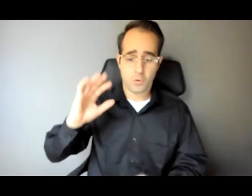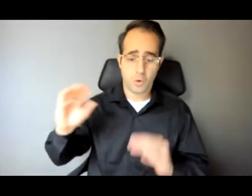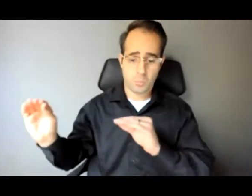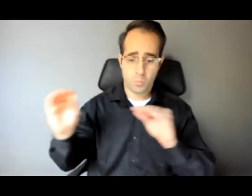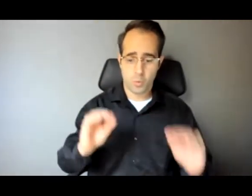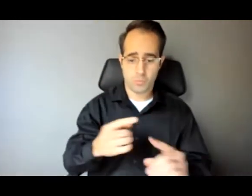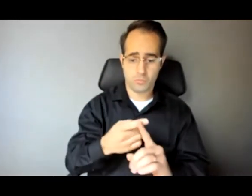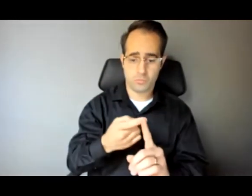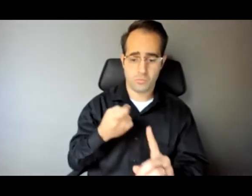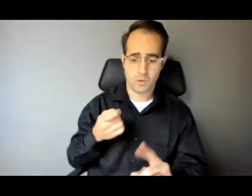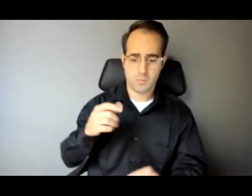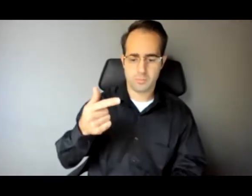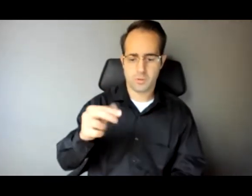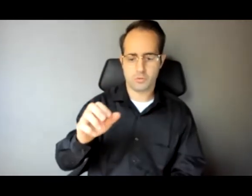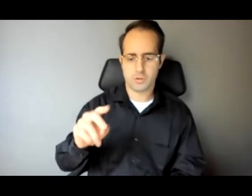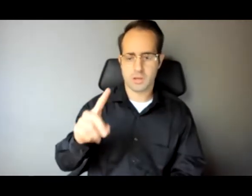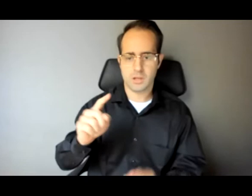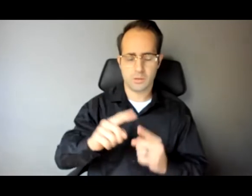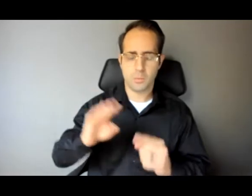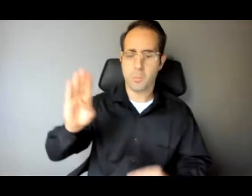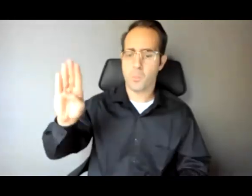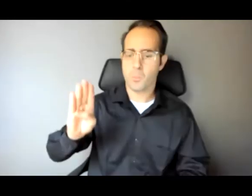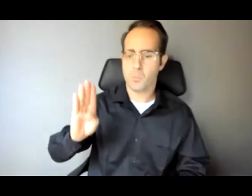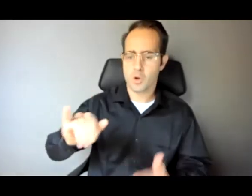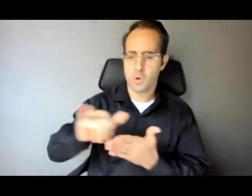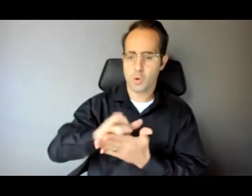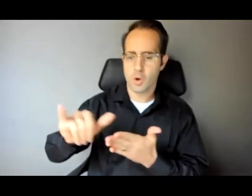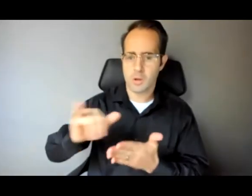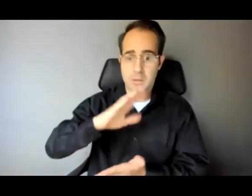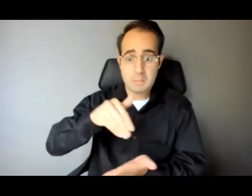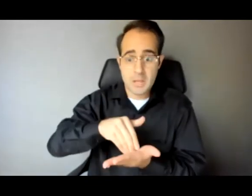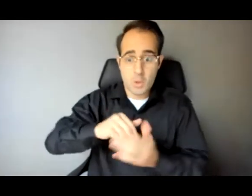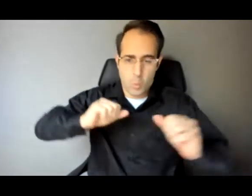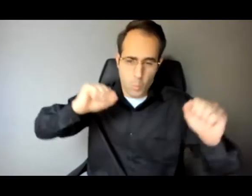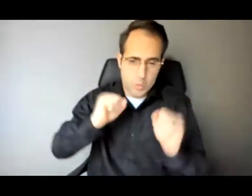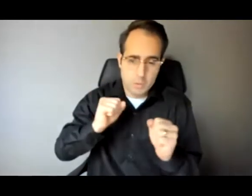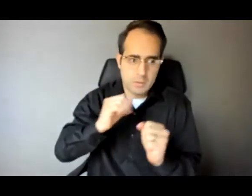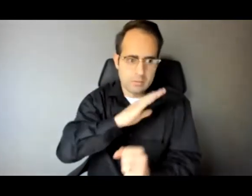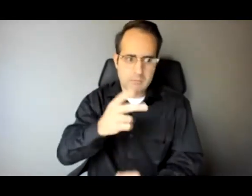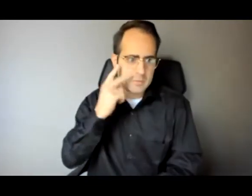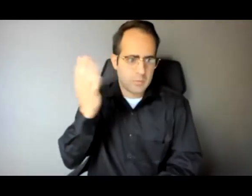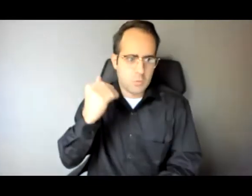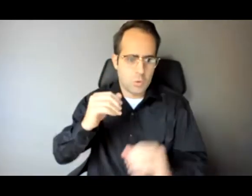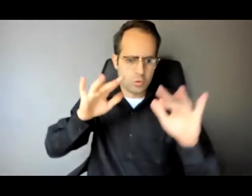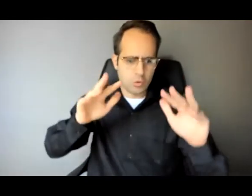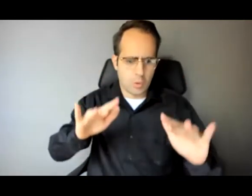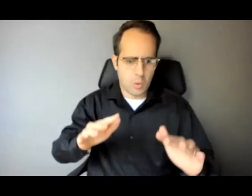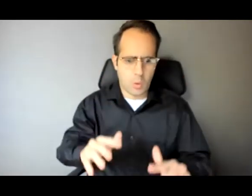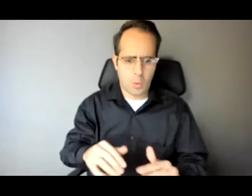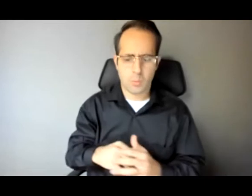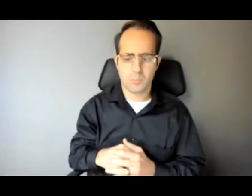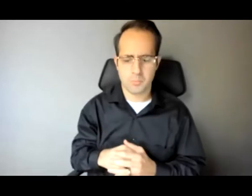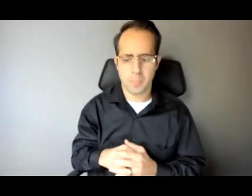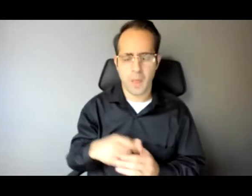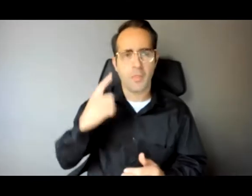Middle of the winter, and I had never seen snow, and immediately thought of the U.S. as being cold and